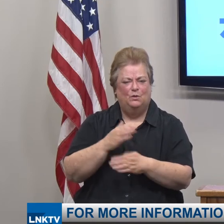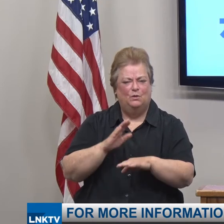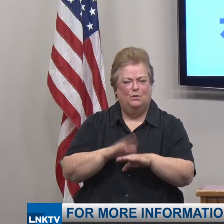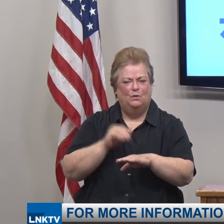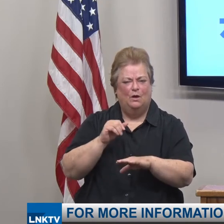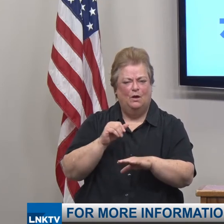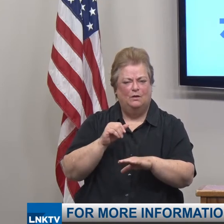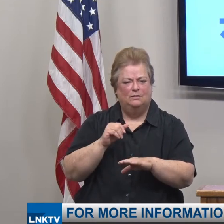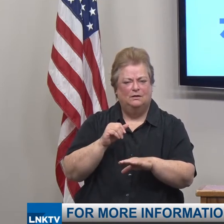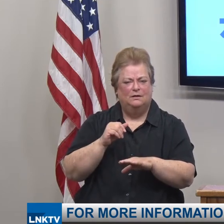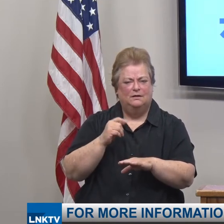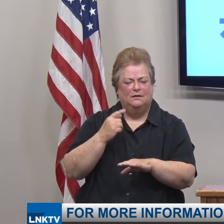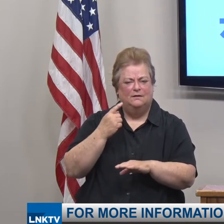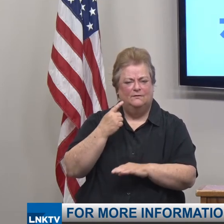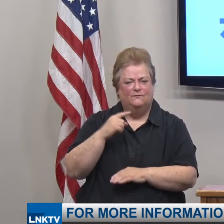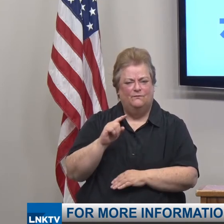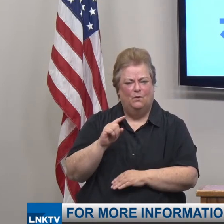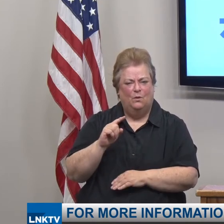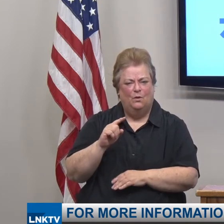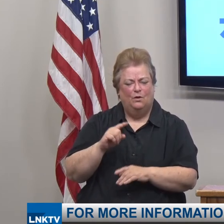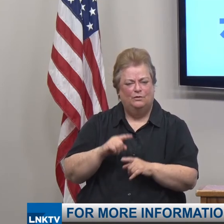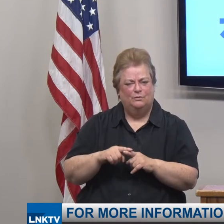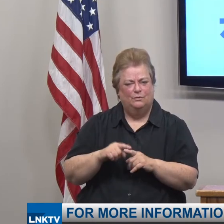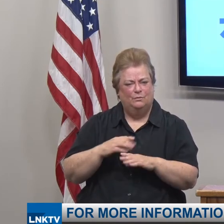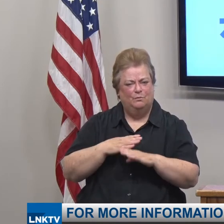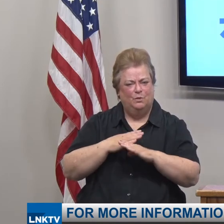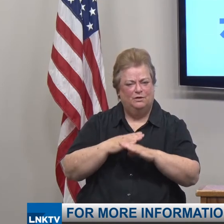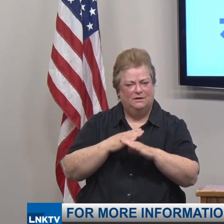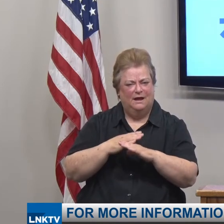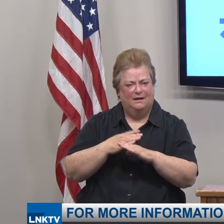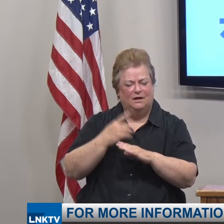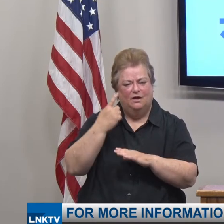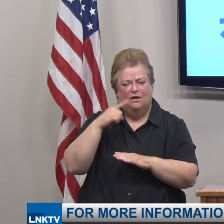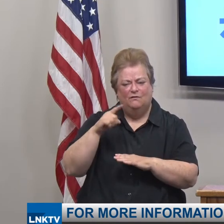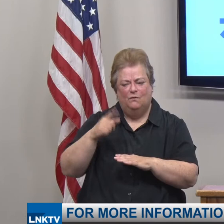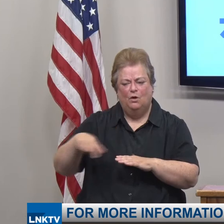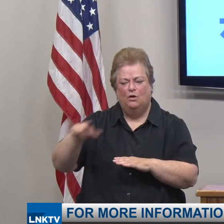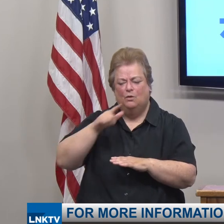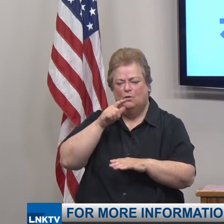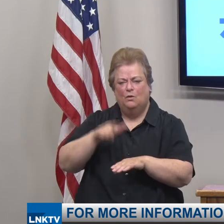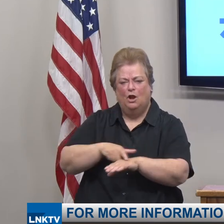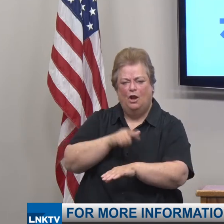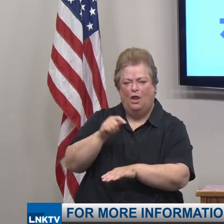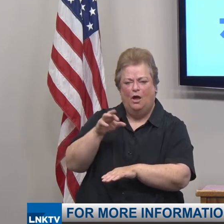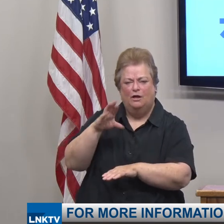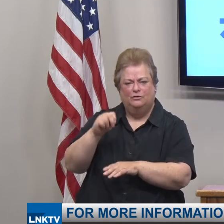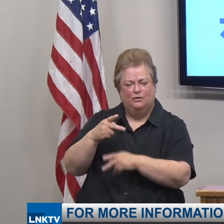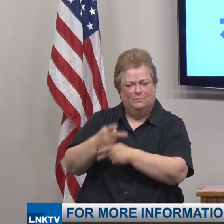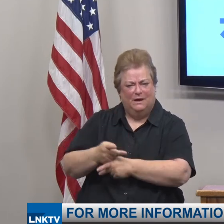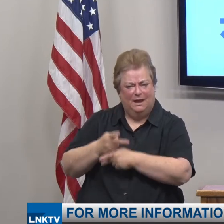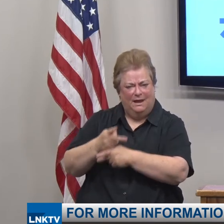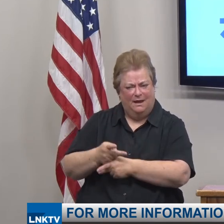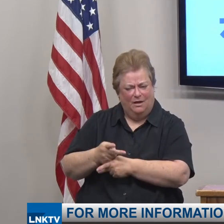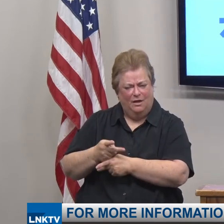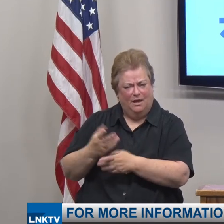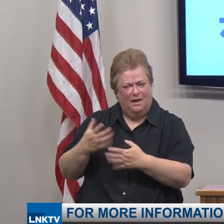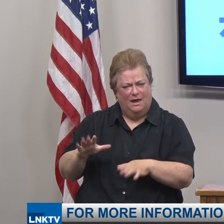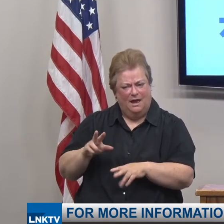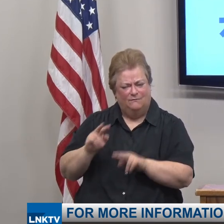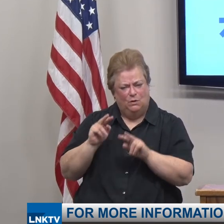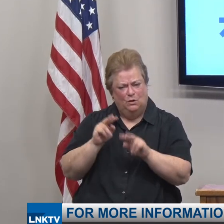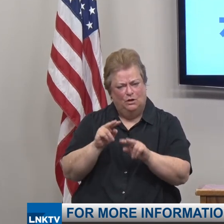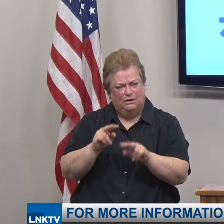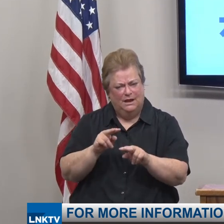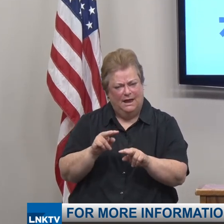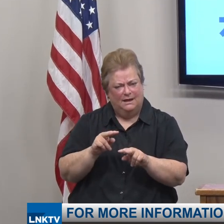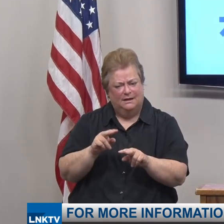for herd immunity. And just to protect maybe some of those long term care facilities. Have you looked at, you know, what would happen